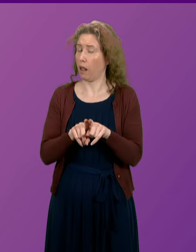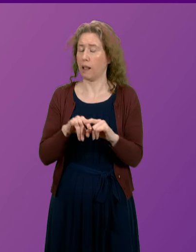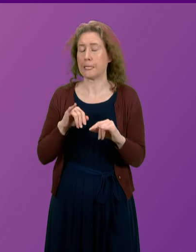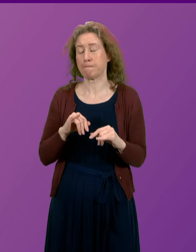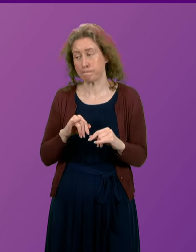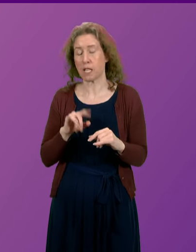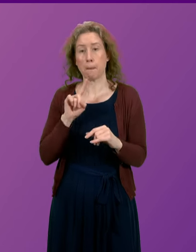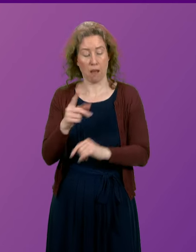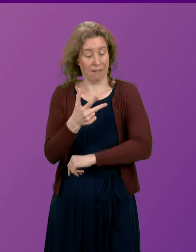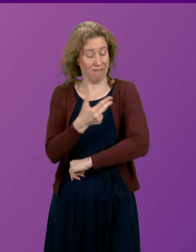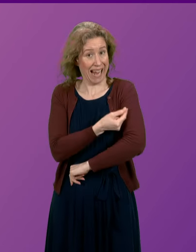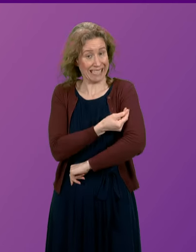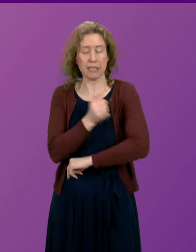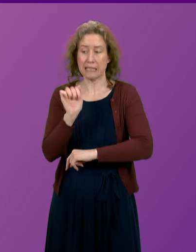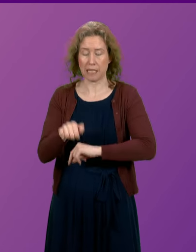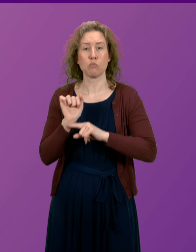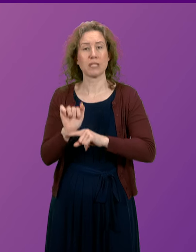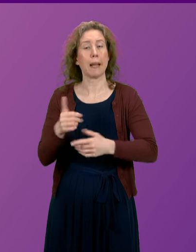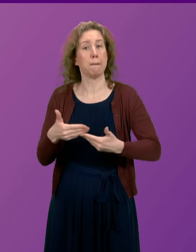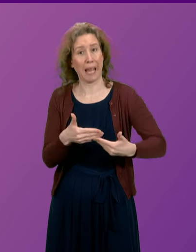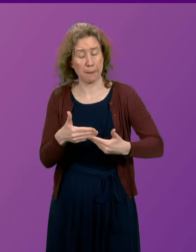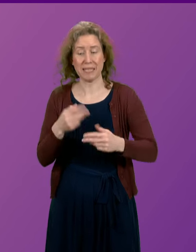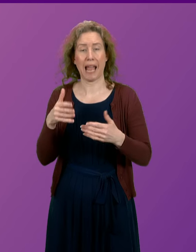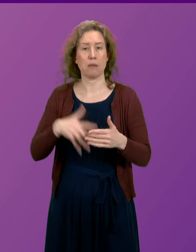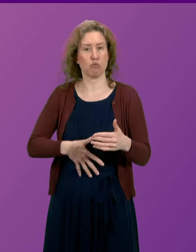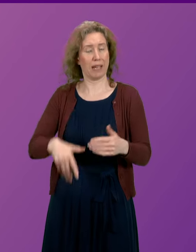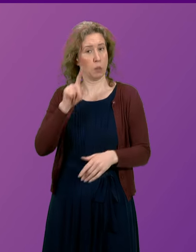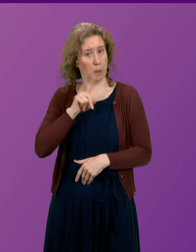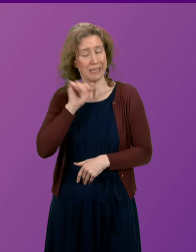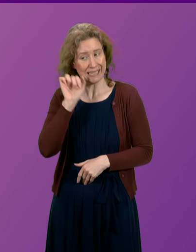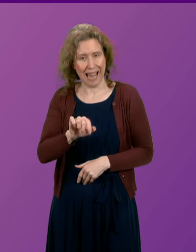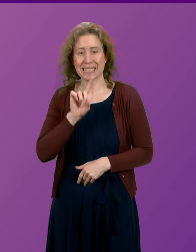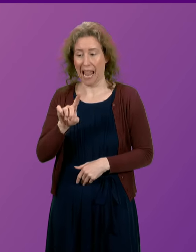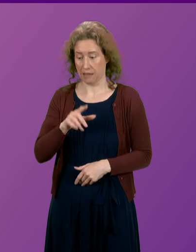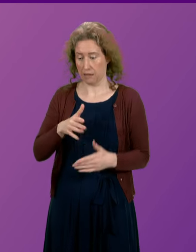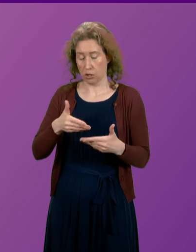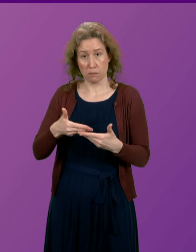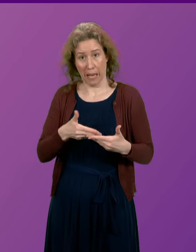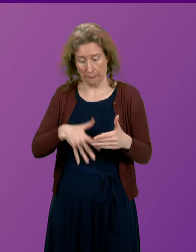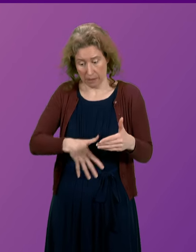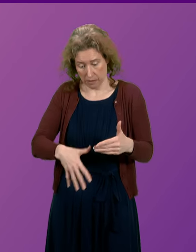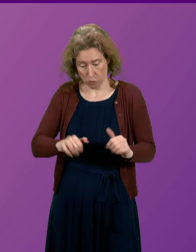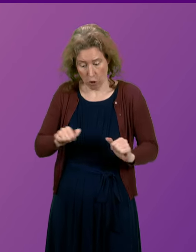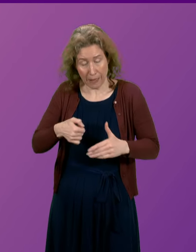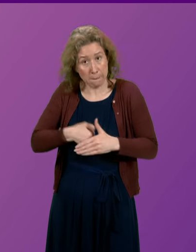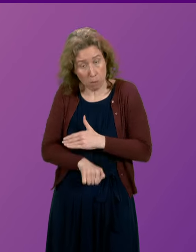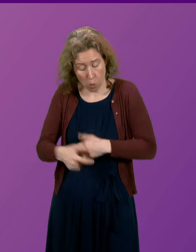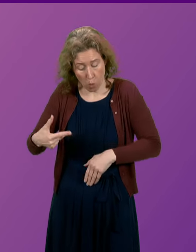However, vaccination, of course, can protect babies, pregnant mothers and, importantly, their unborn children also.